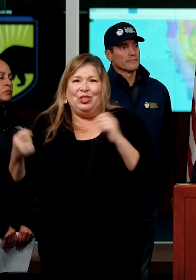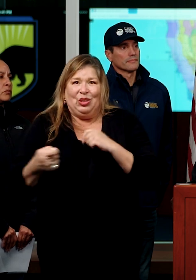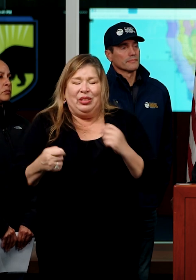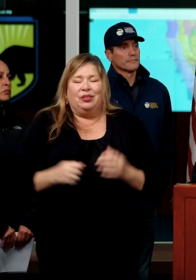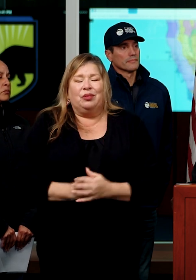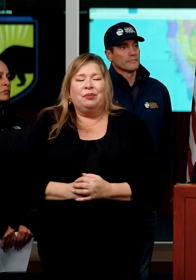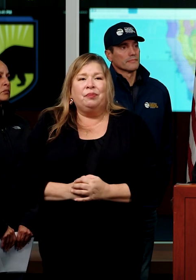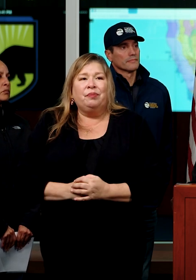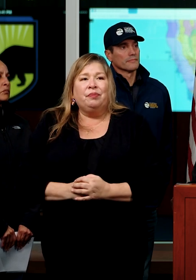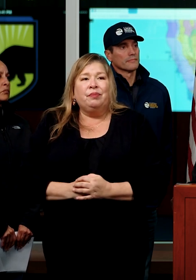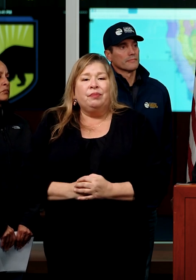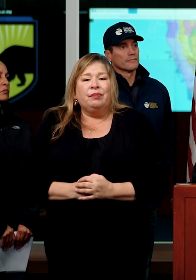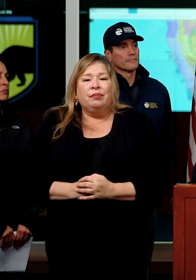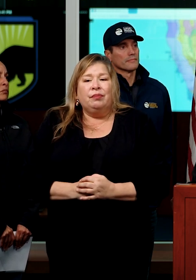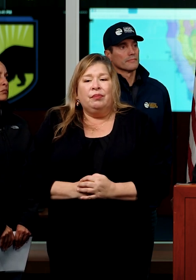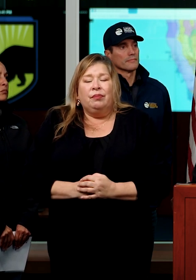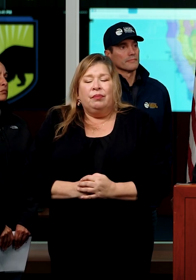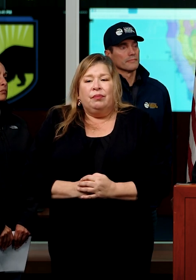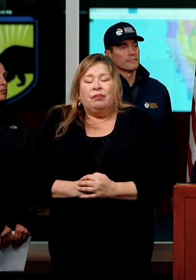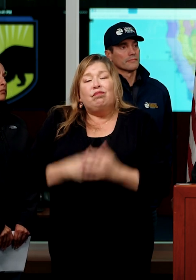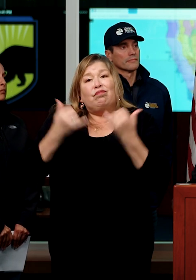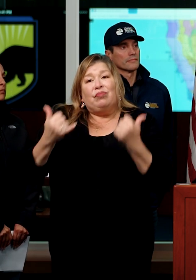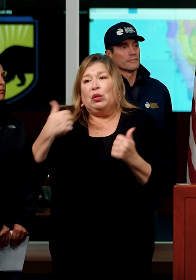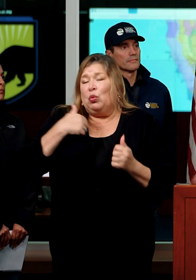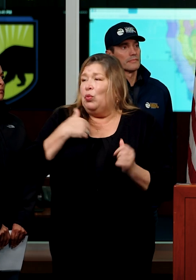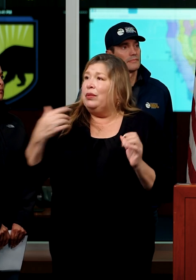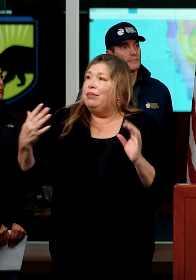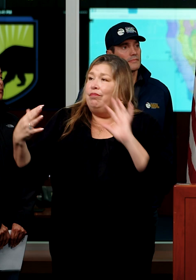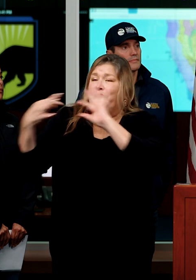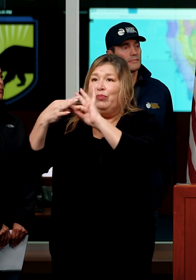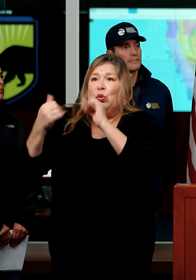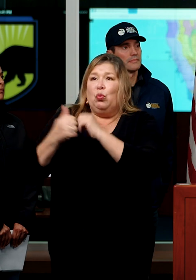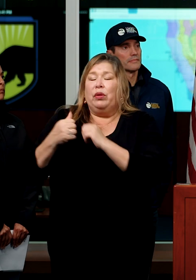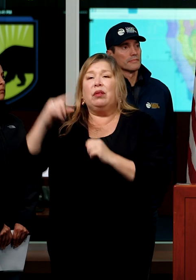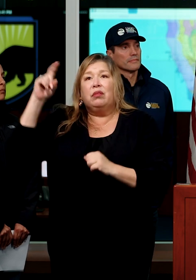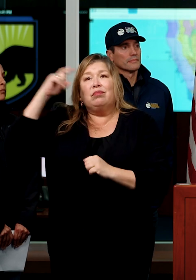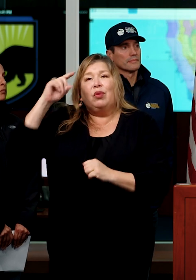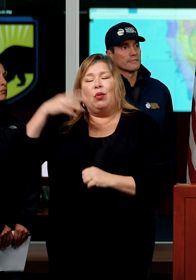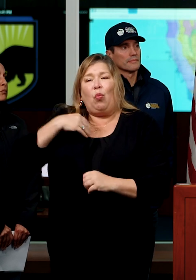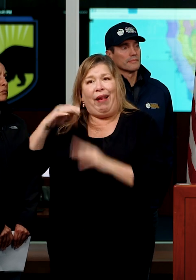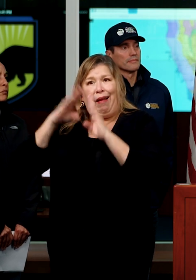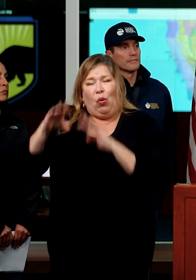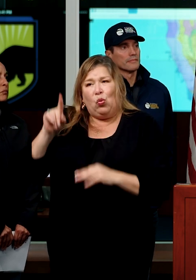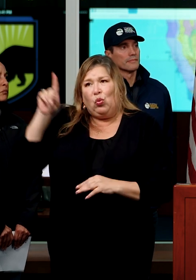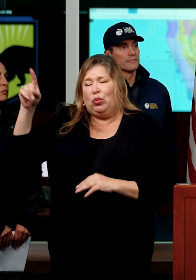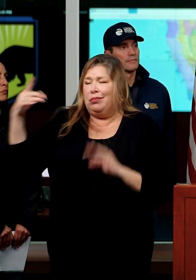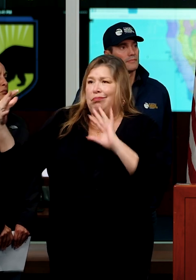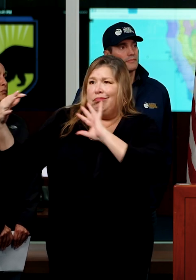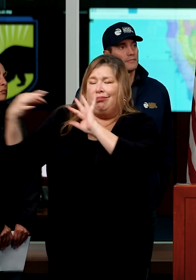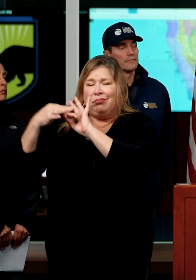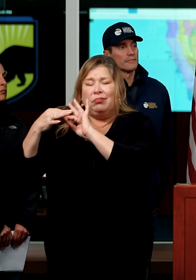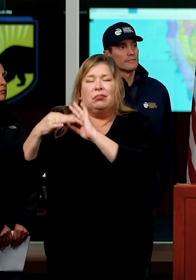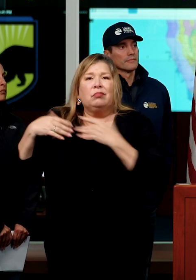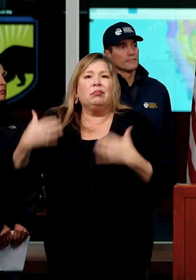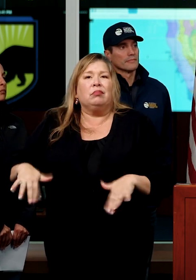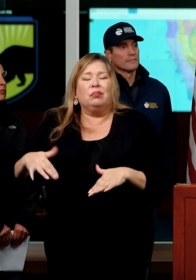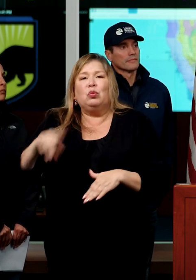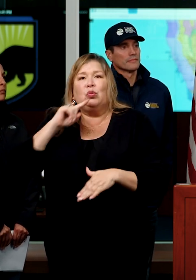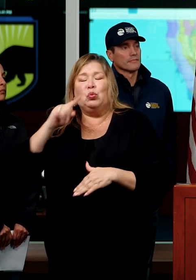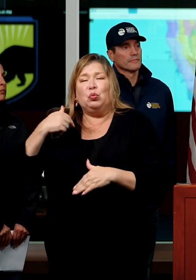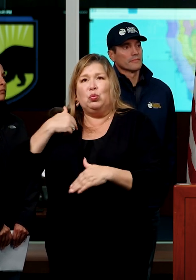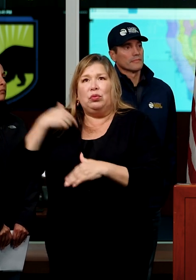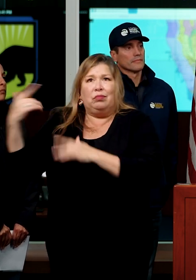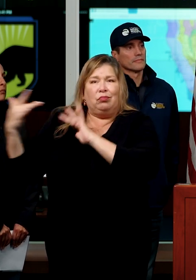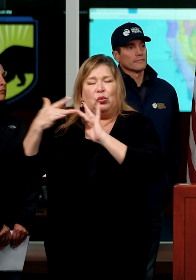consistent with the white house, um, uh, with the chief of staff, Ron Klain. It's been nothing short of spectacular and proactively reaching